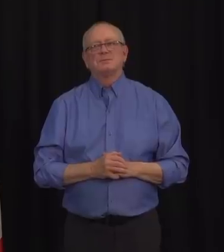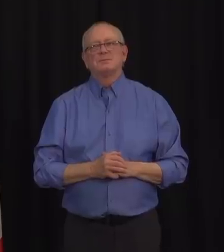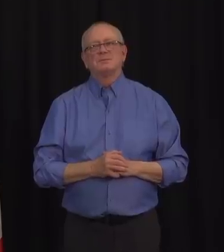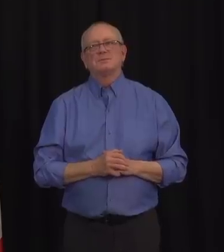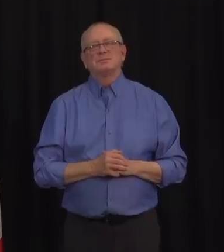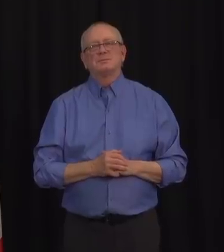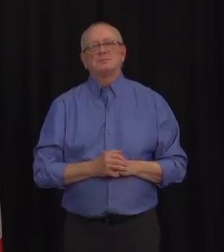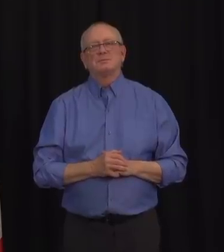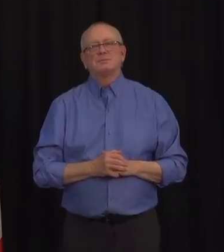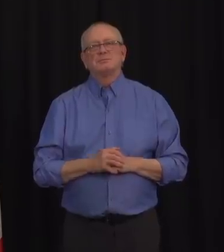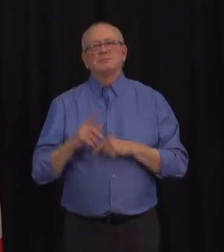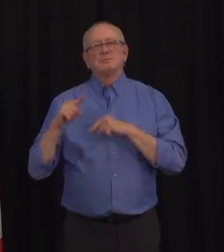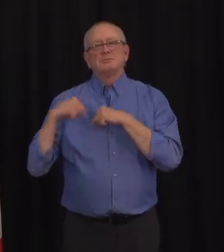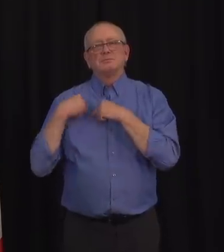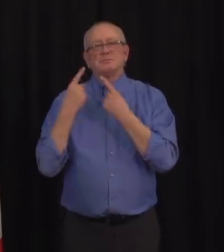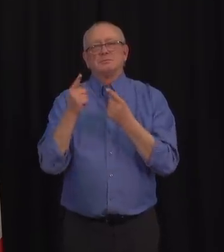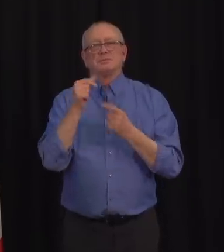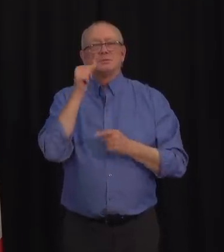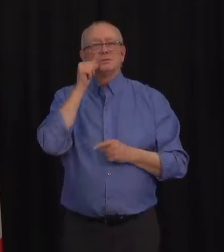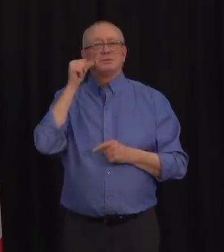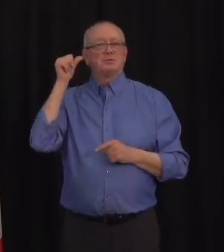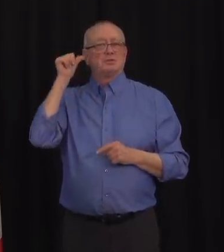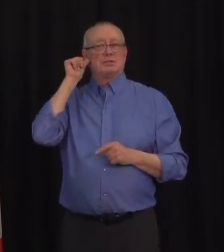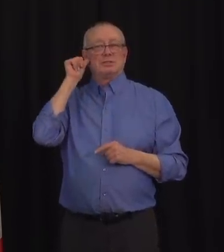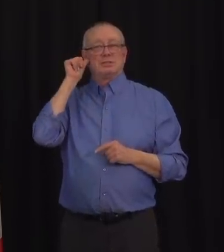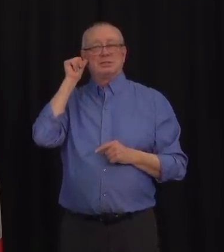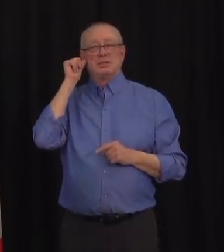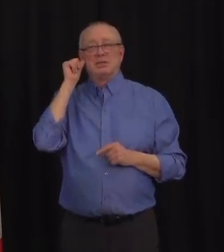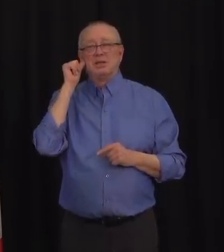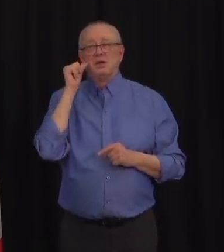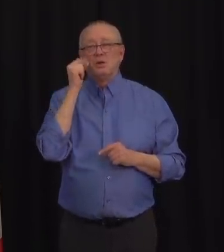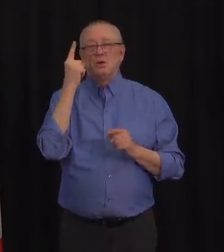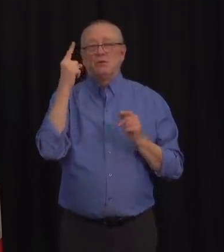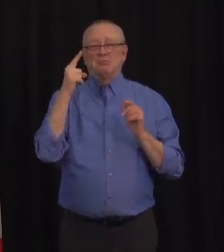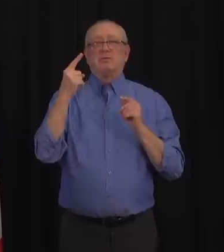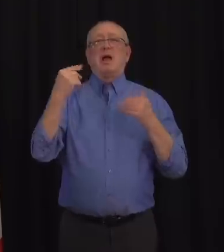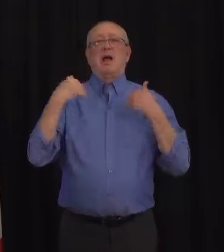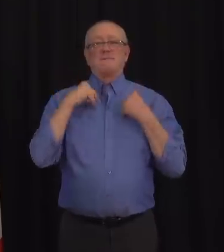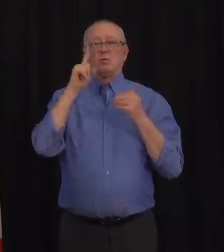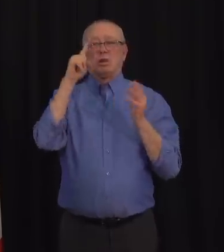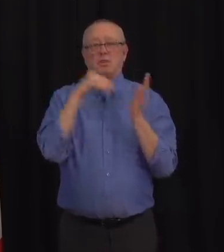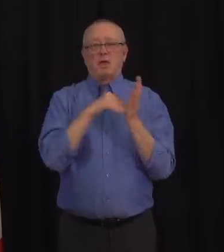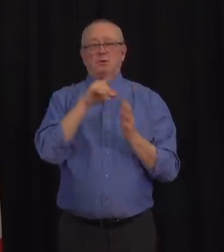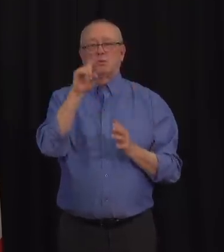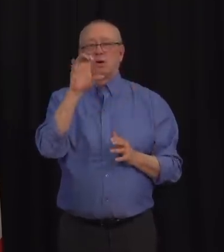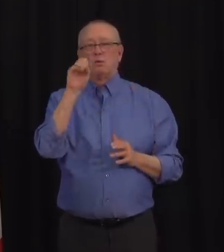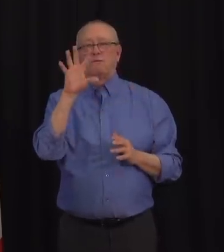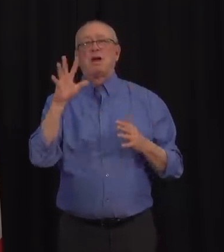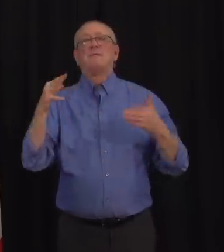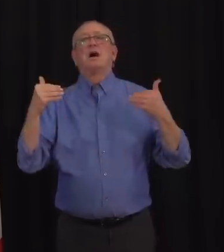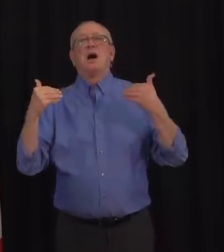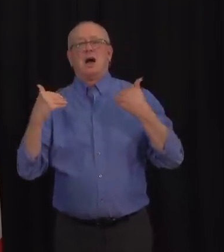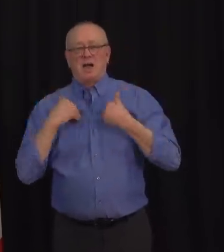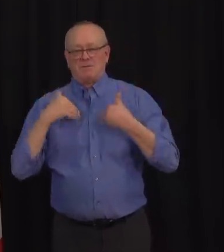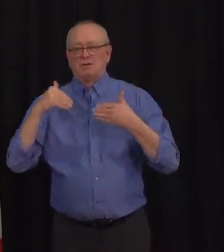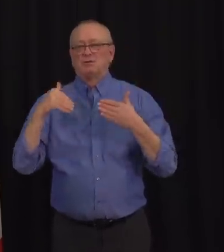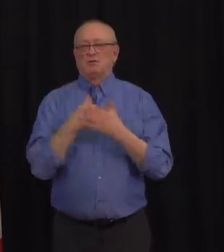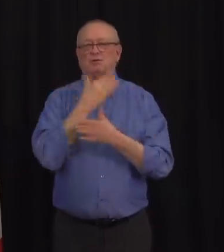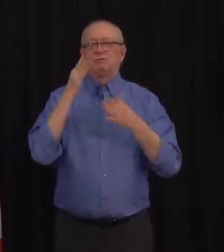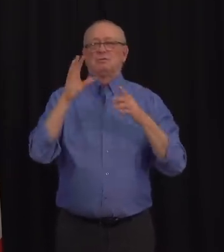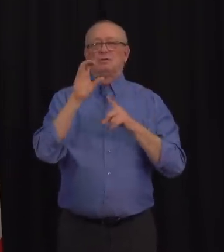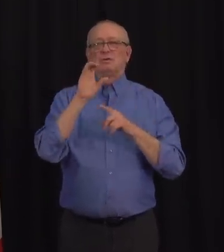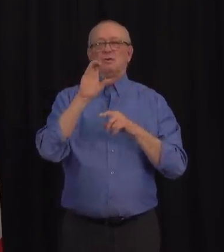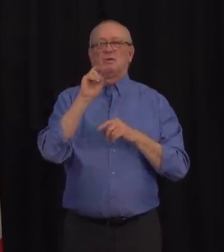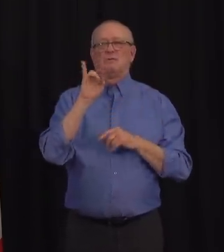In the last 24 hours we have identified 1,105 new cases of COVID-19 in Alberta, sorry 1